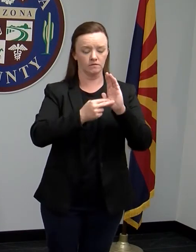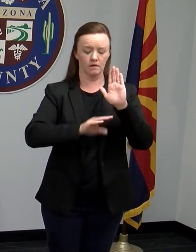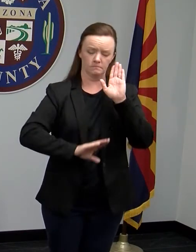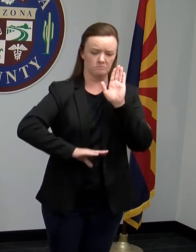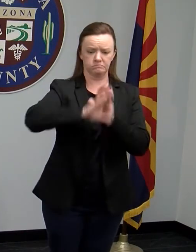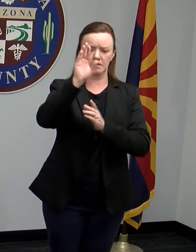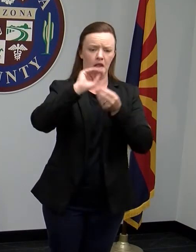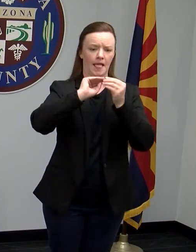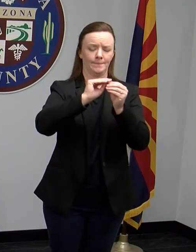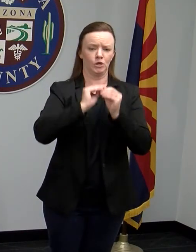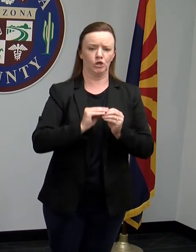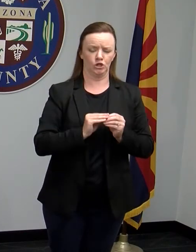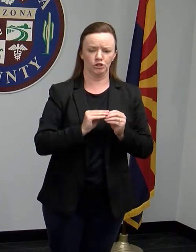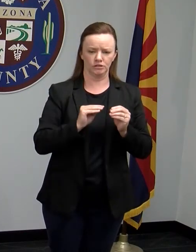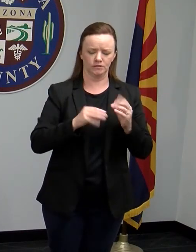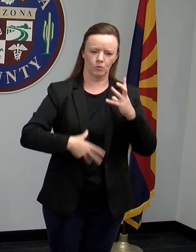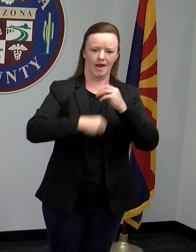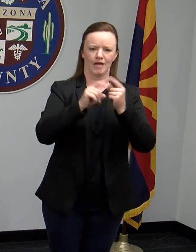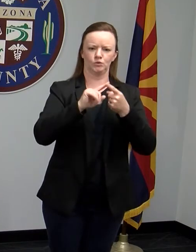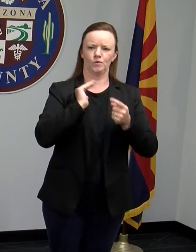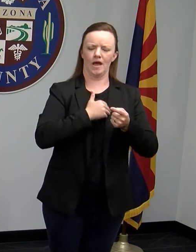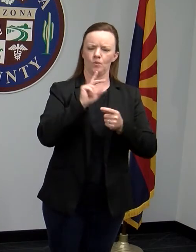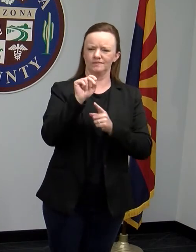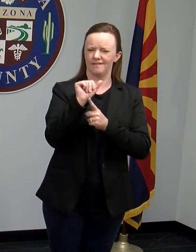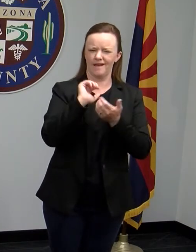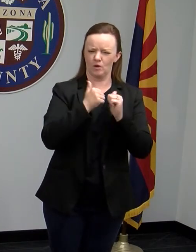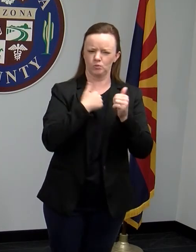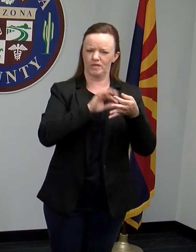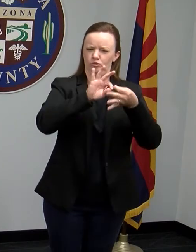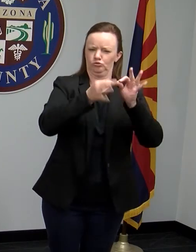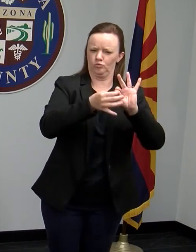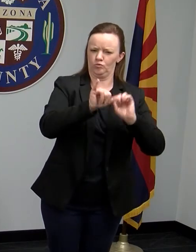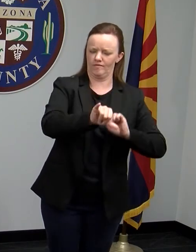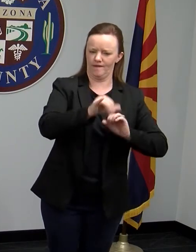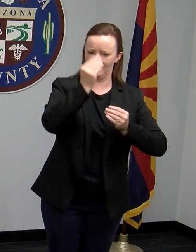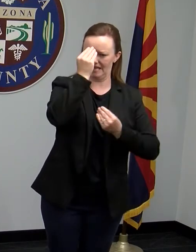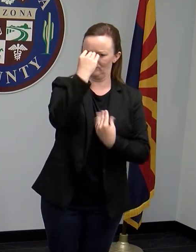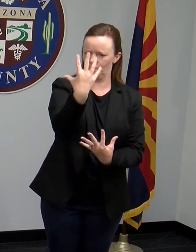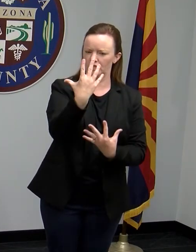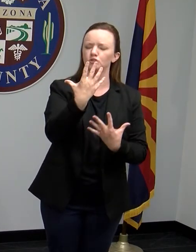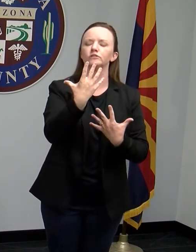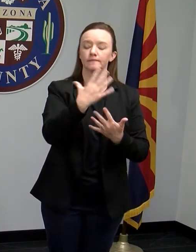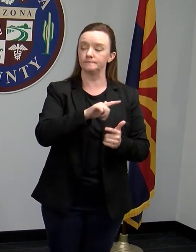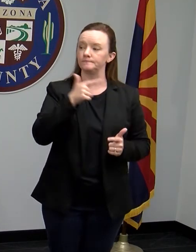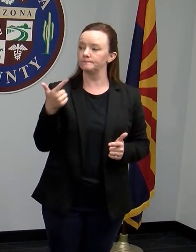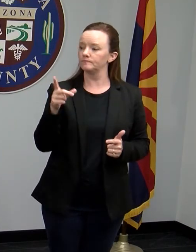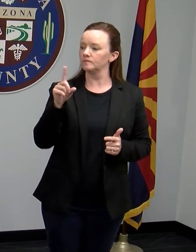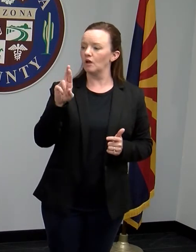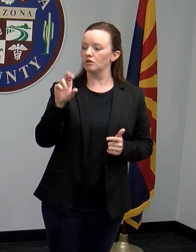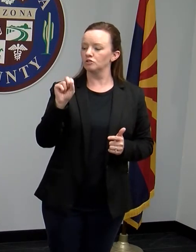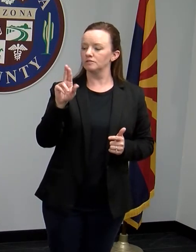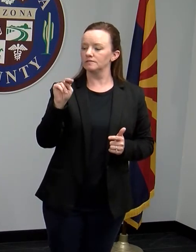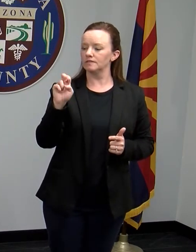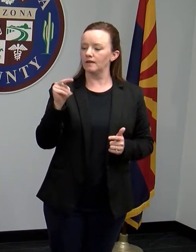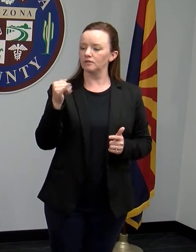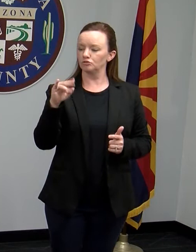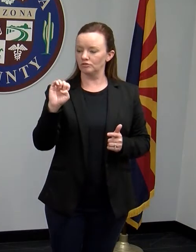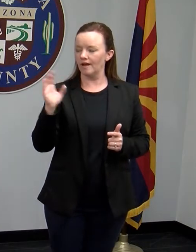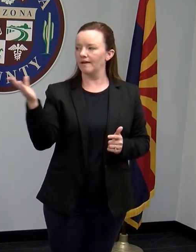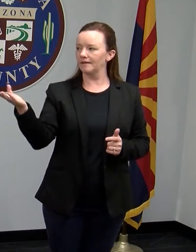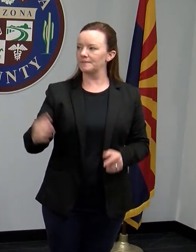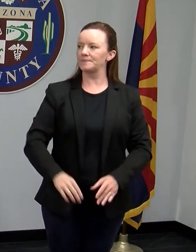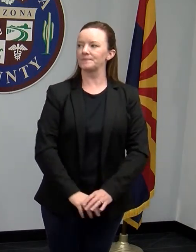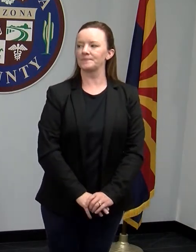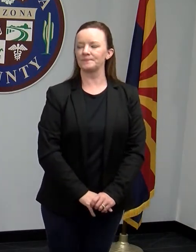this, into our data? And how do we interpret that, especially with so much going on in Maricopa County? Dr. Sundersheim will take that question.